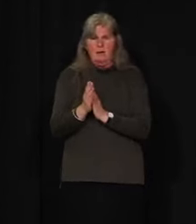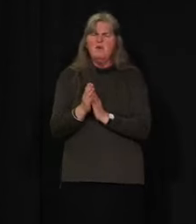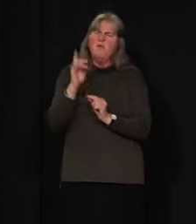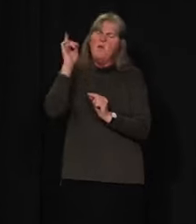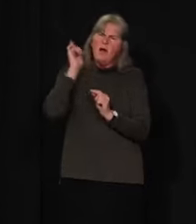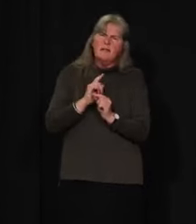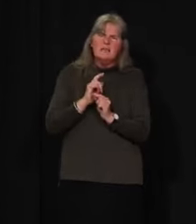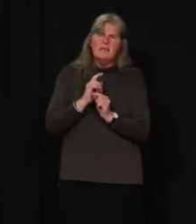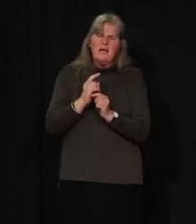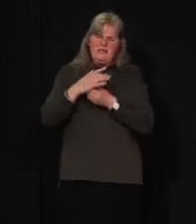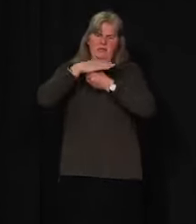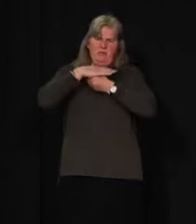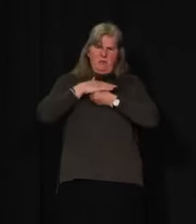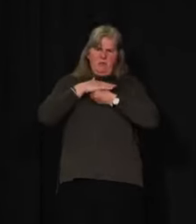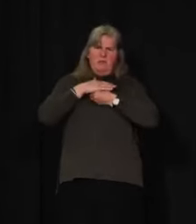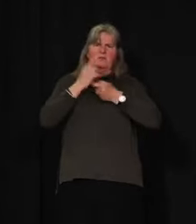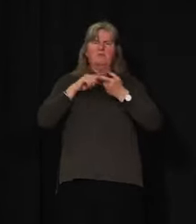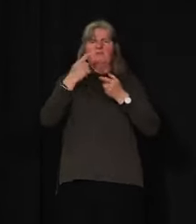methods to achieve our goals.